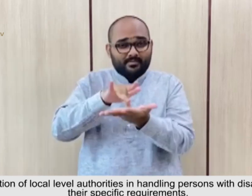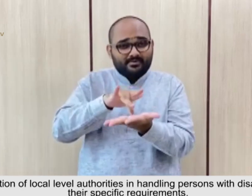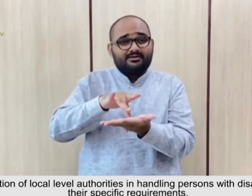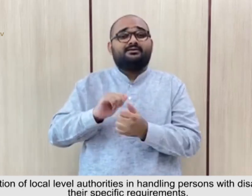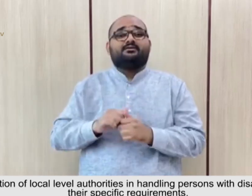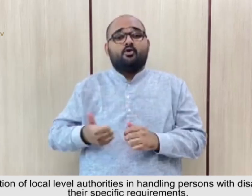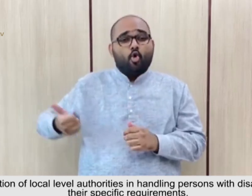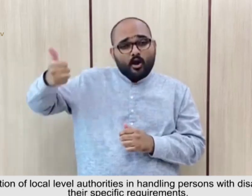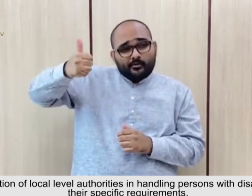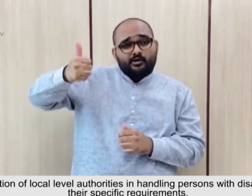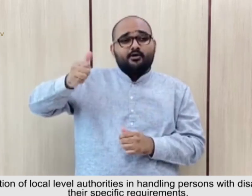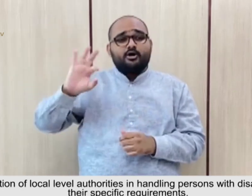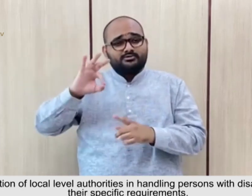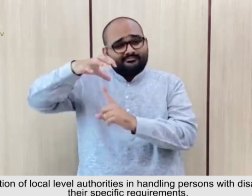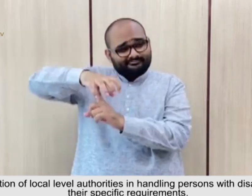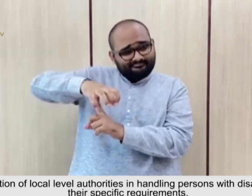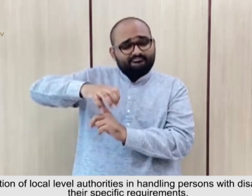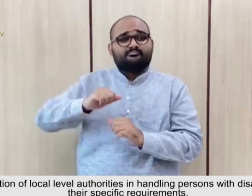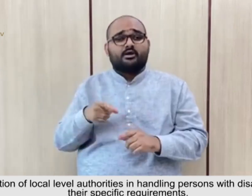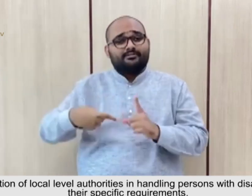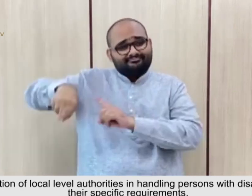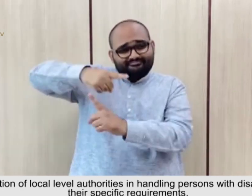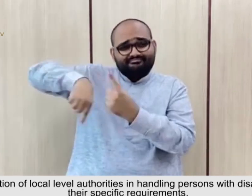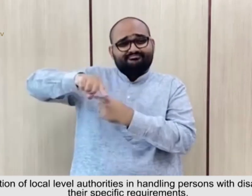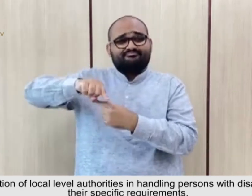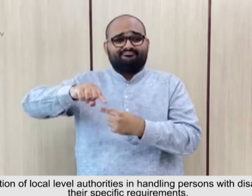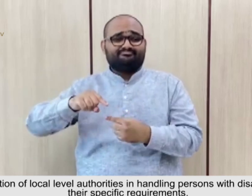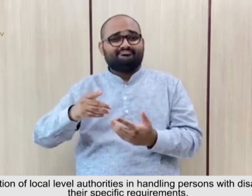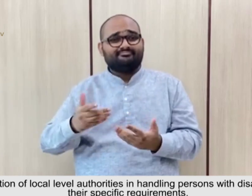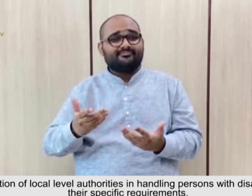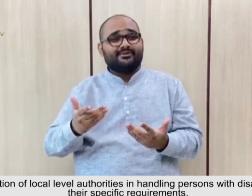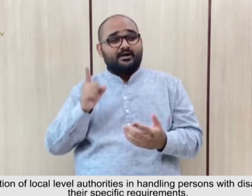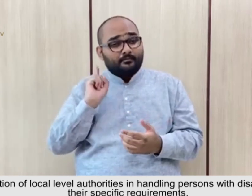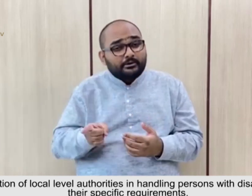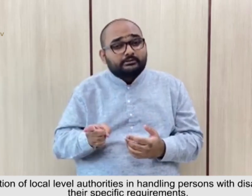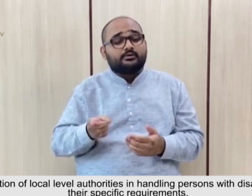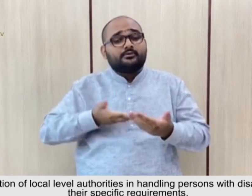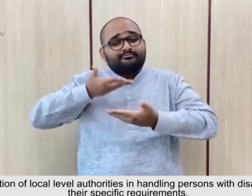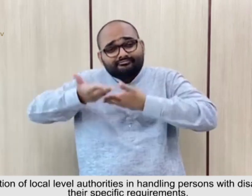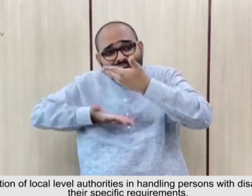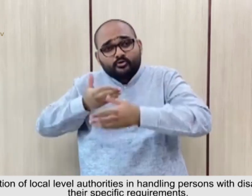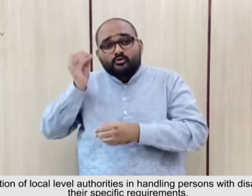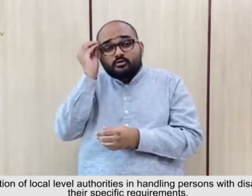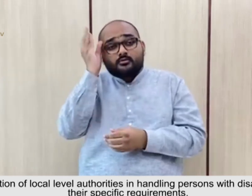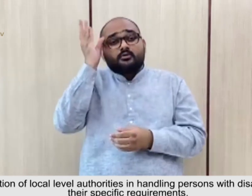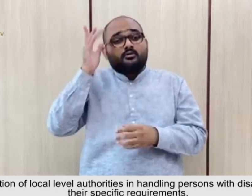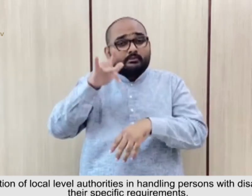2. Sensitization of local-level authorities and handling positions